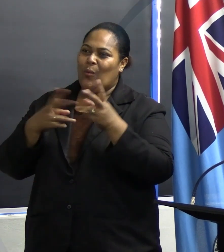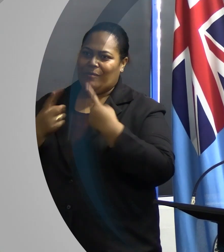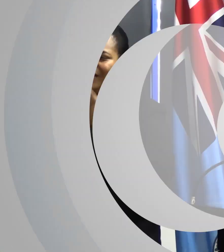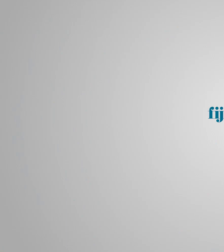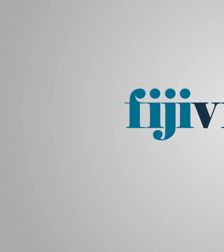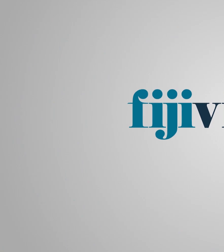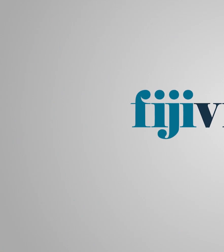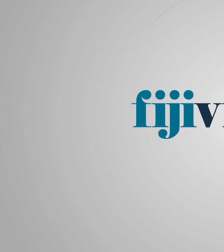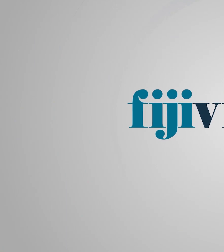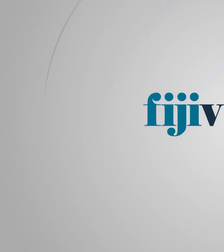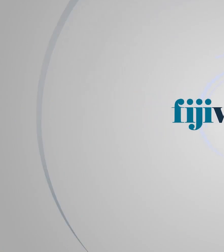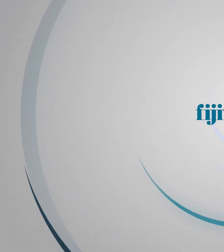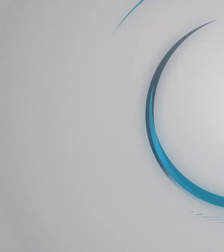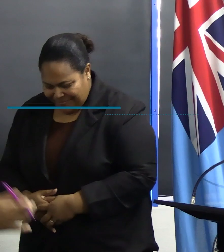you all. you. Thank you. Thank very much. Thank